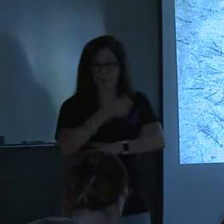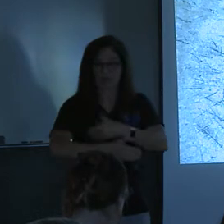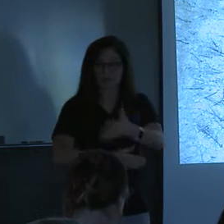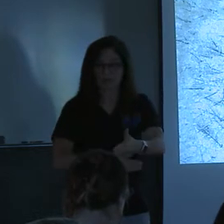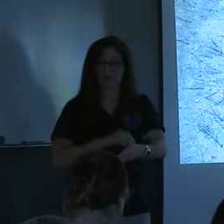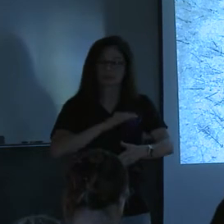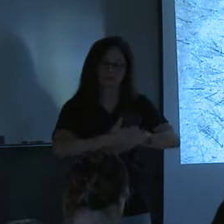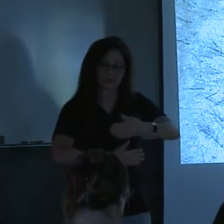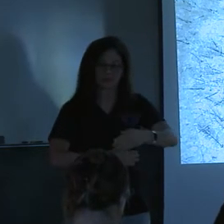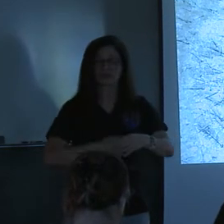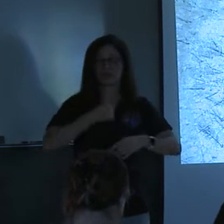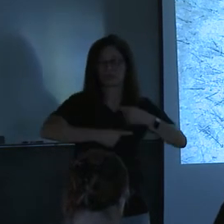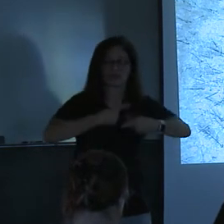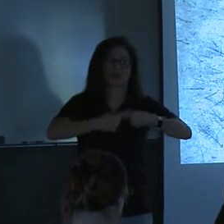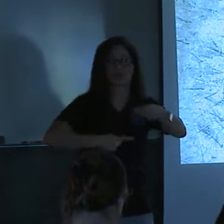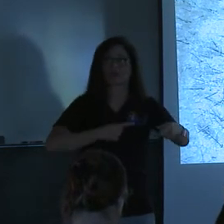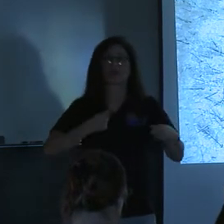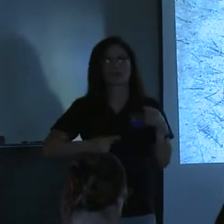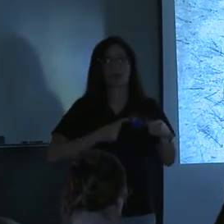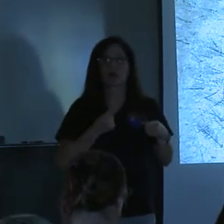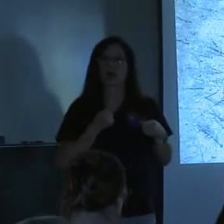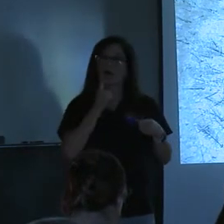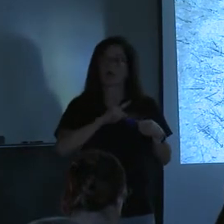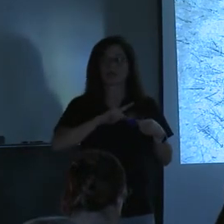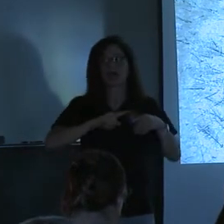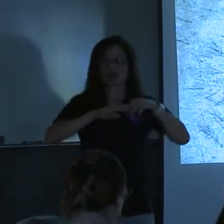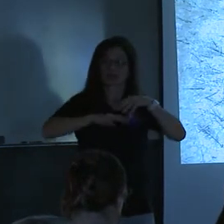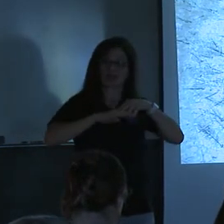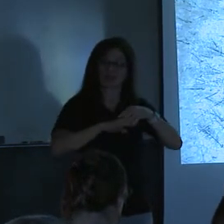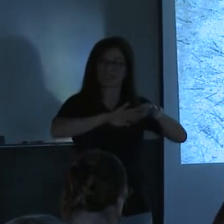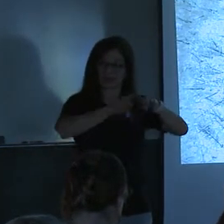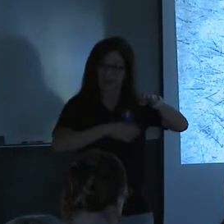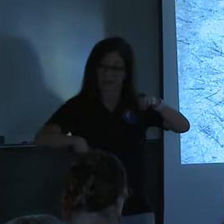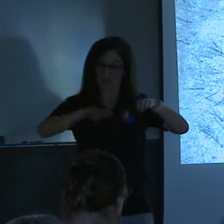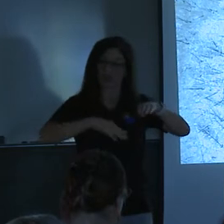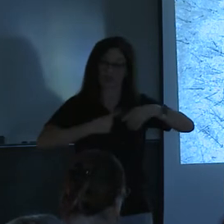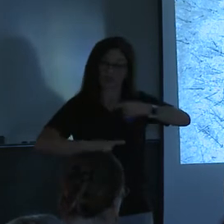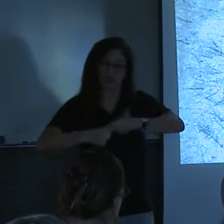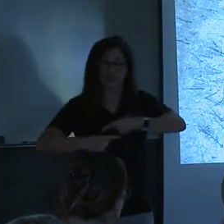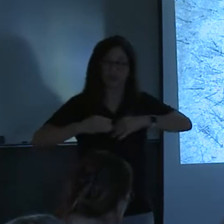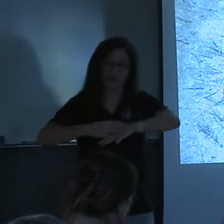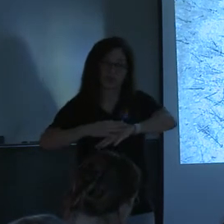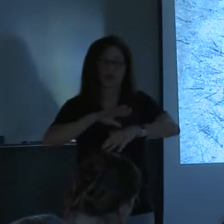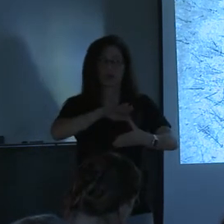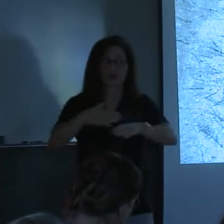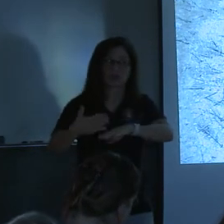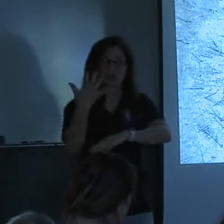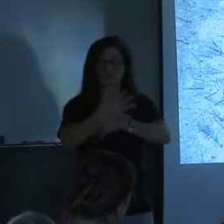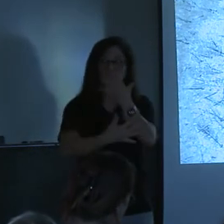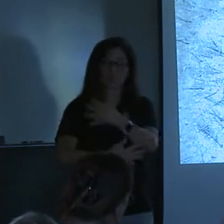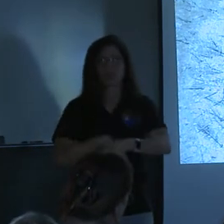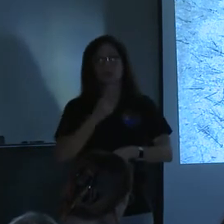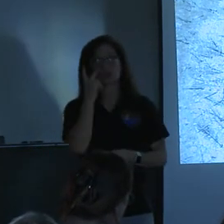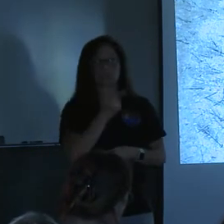And it really charged the drainage ditches or the channels with a lot of dead trees. And so you